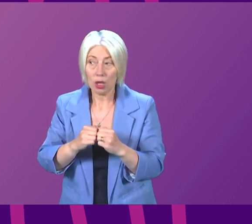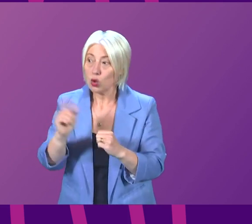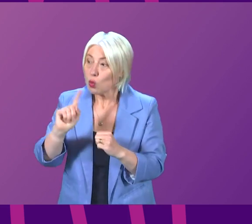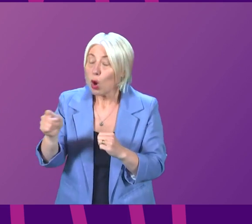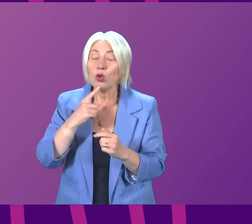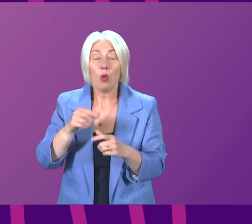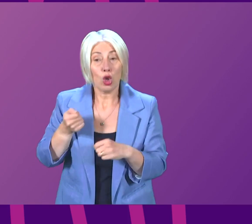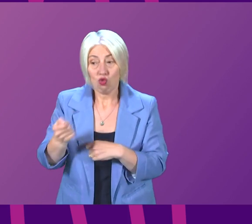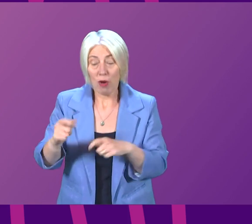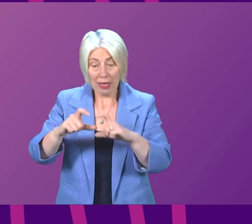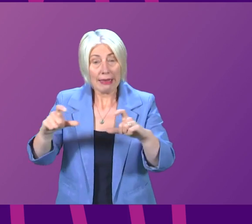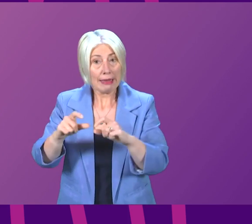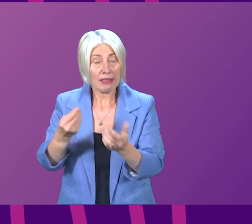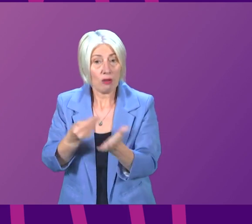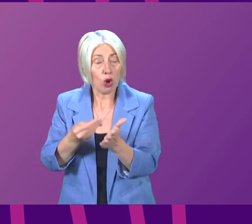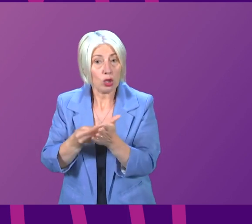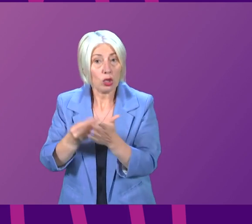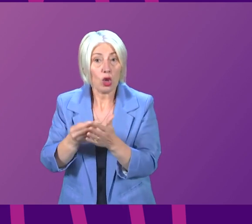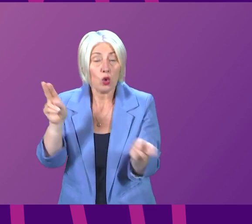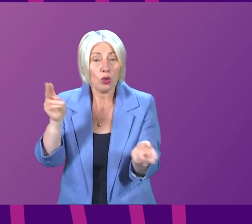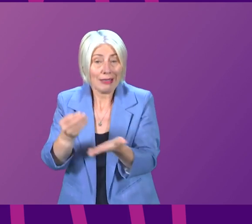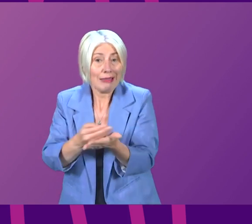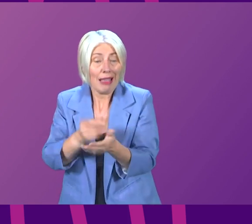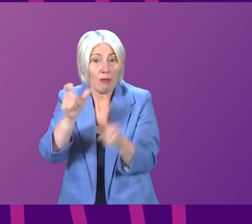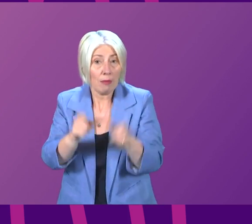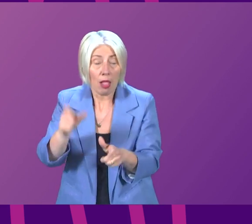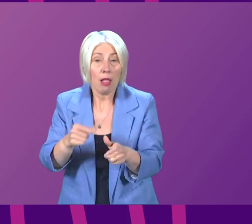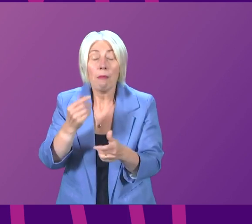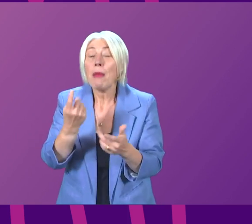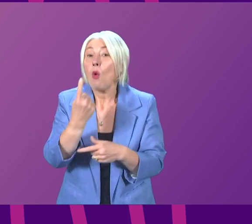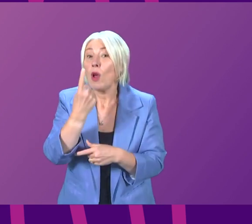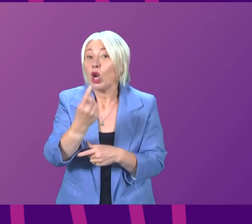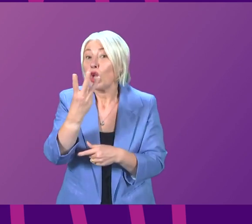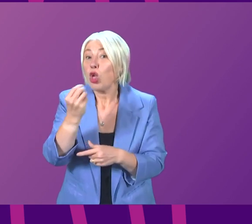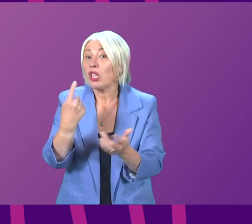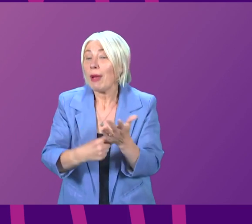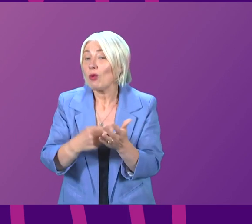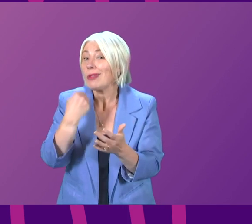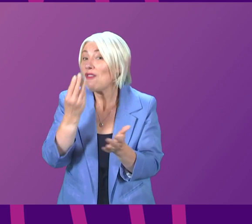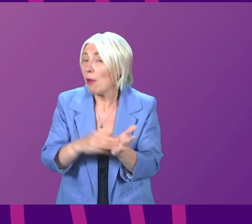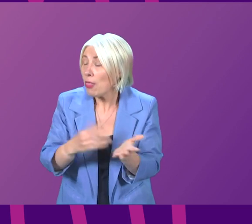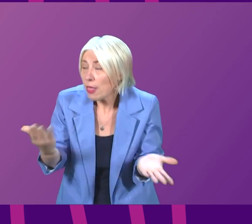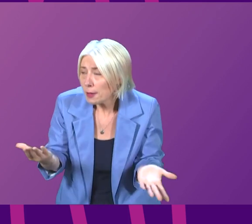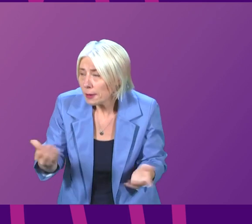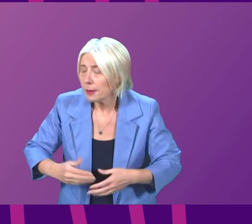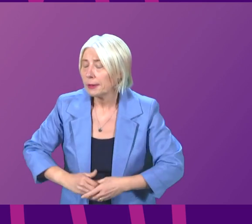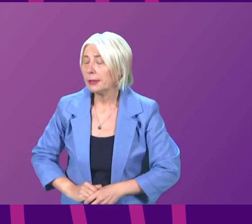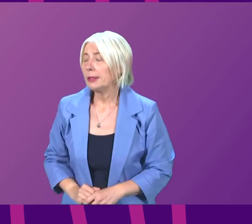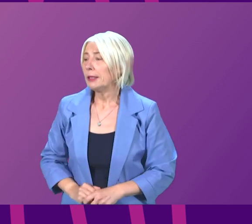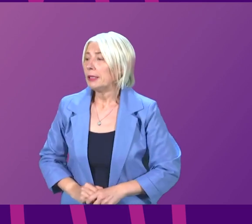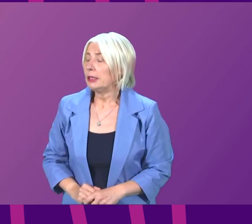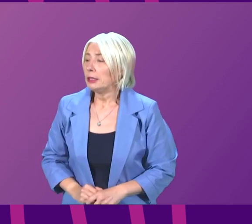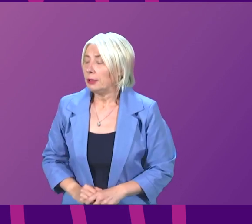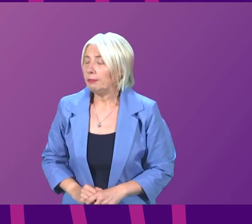railfares, which could save consumers up to £130 a month? First Minister. Well, again, let me take